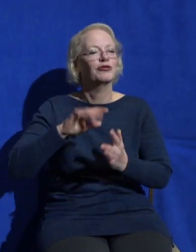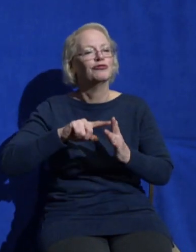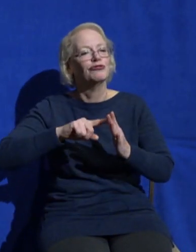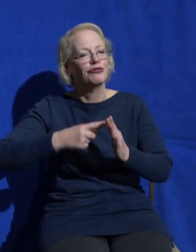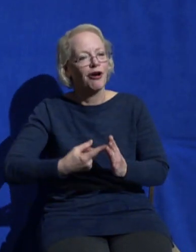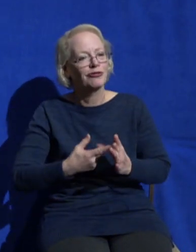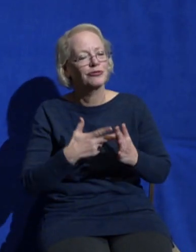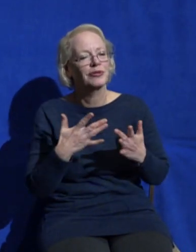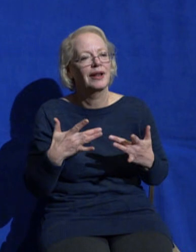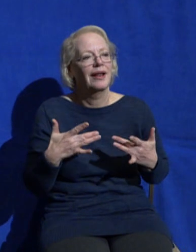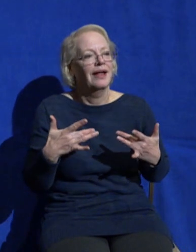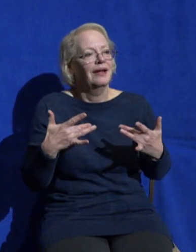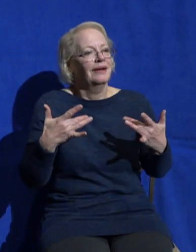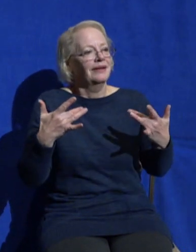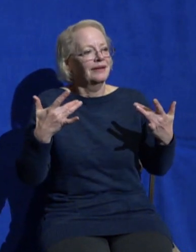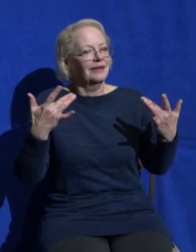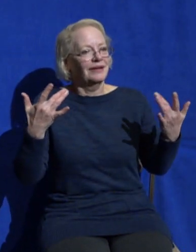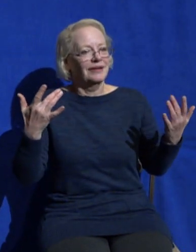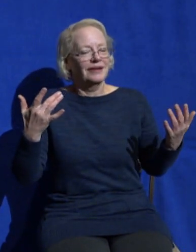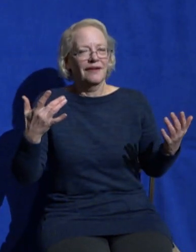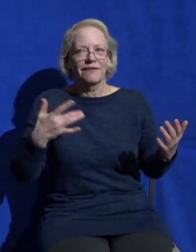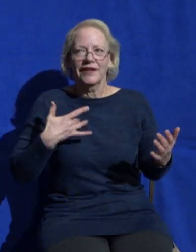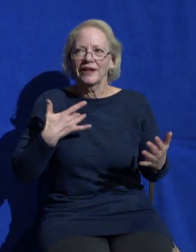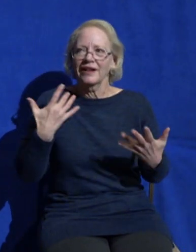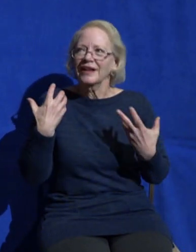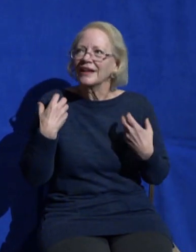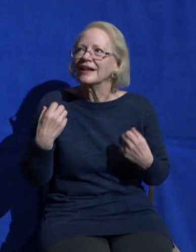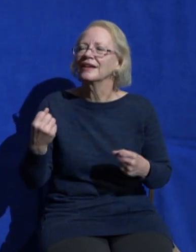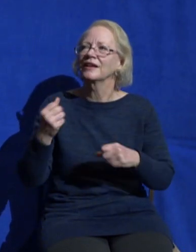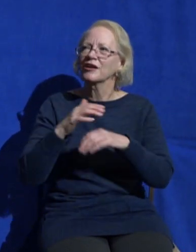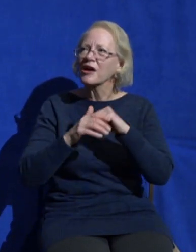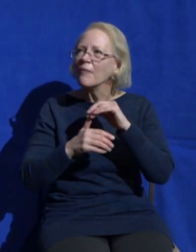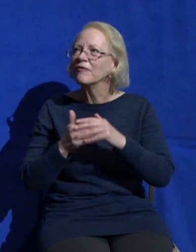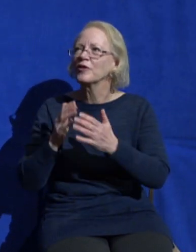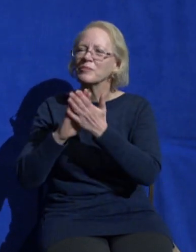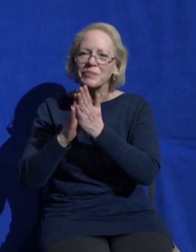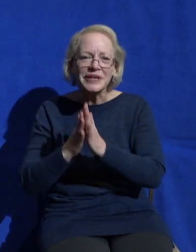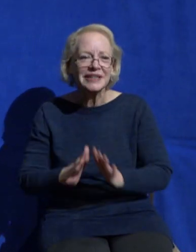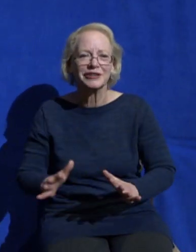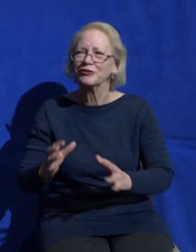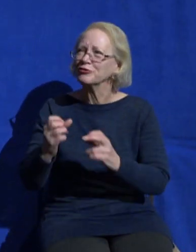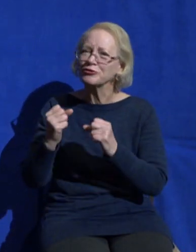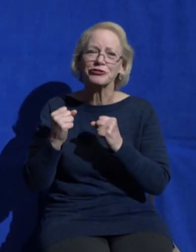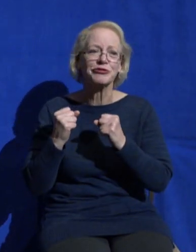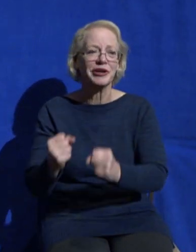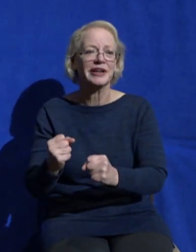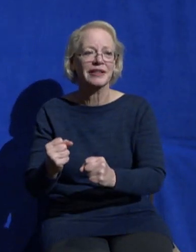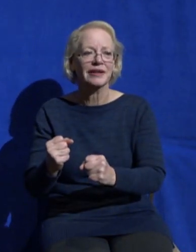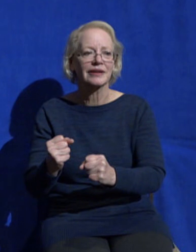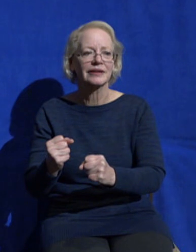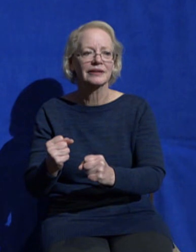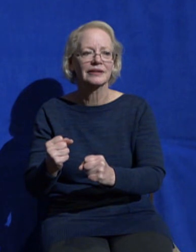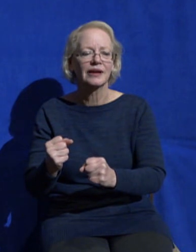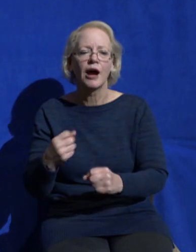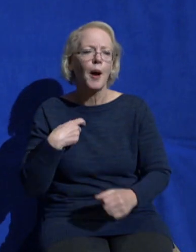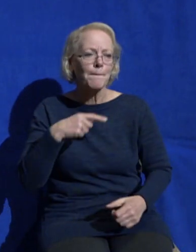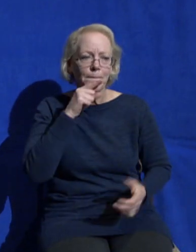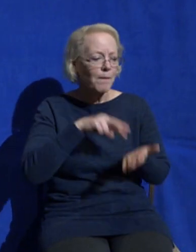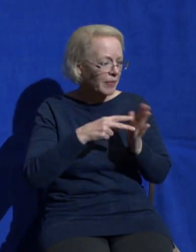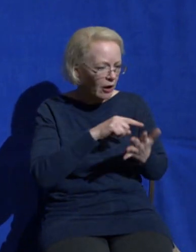begins to minister healing and comfort and peace and strength and it's not that he immediately changes everything wrong in your life but he changes you